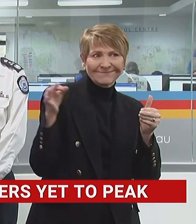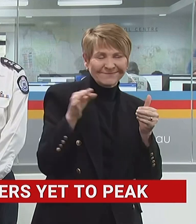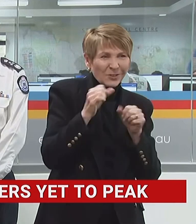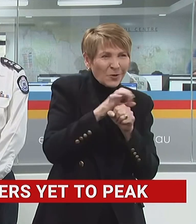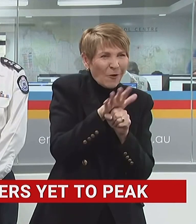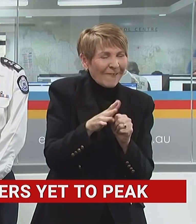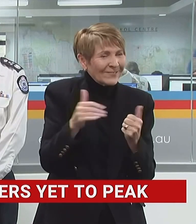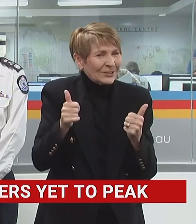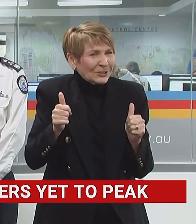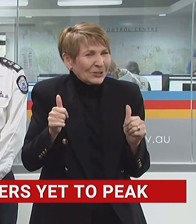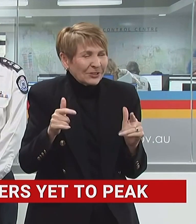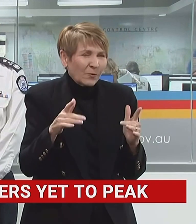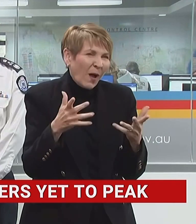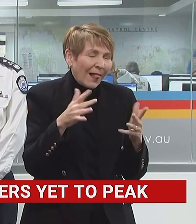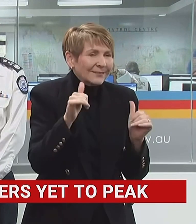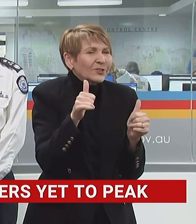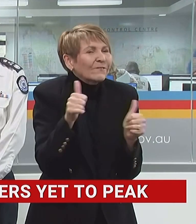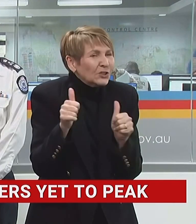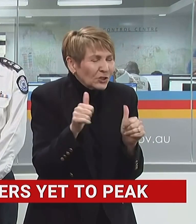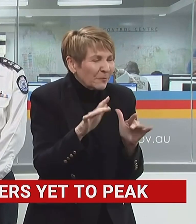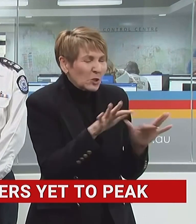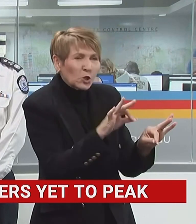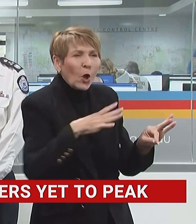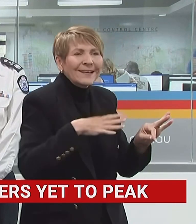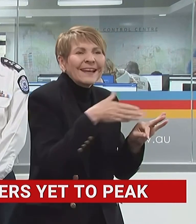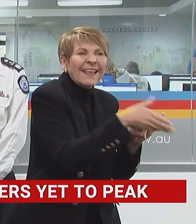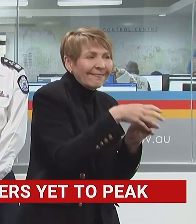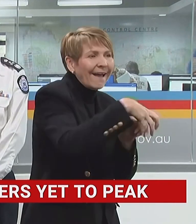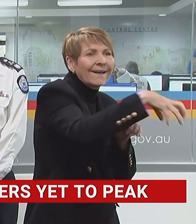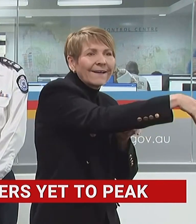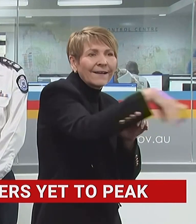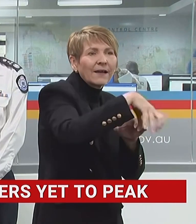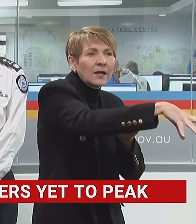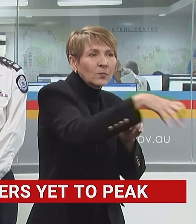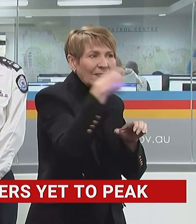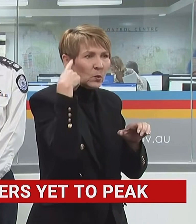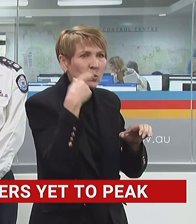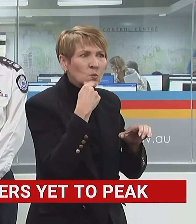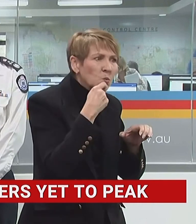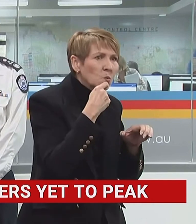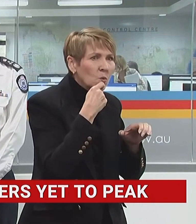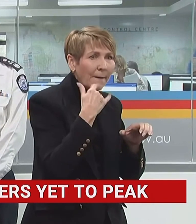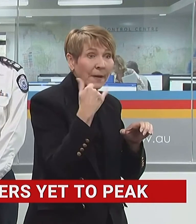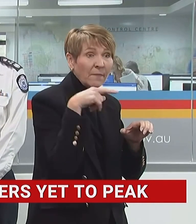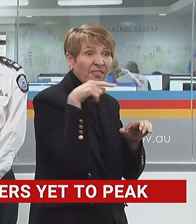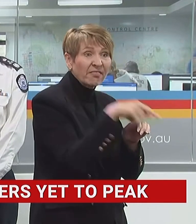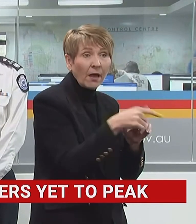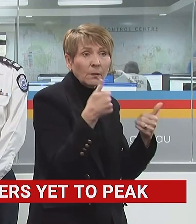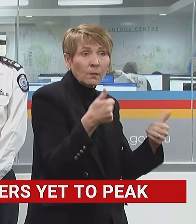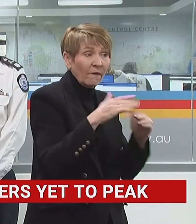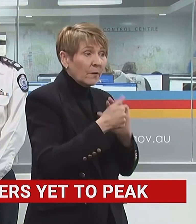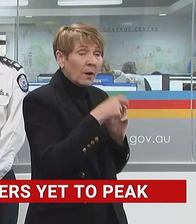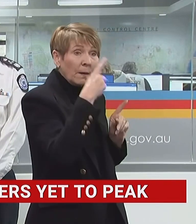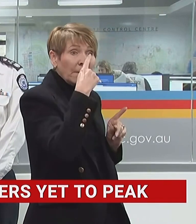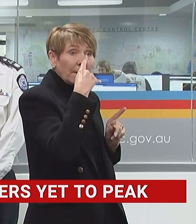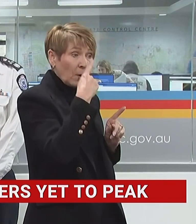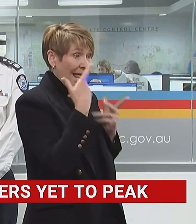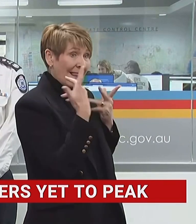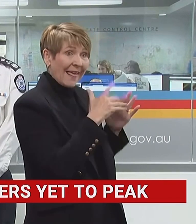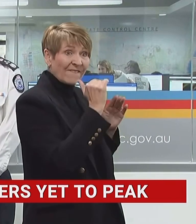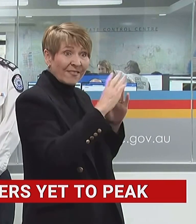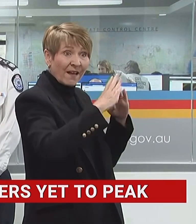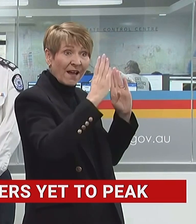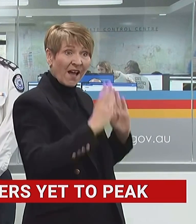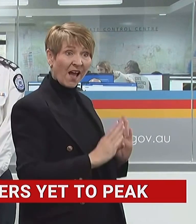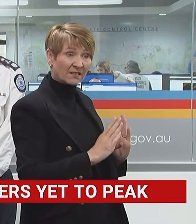days. But senior officials of my department and the Department of Prime Minister and Cabinet and the Department of Treasury and Finance at a national level have been